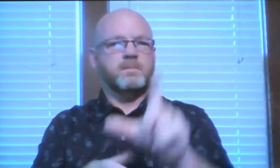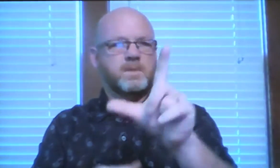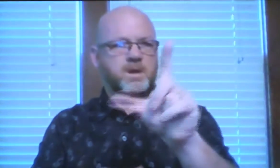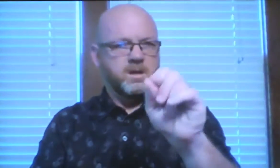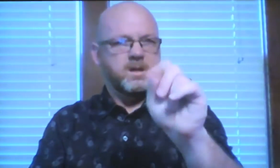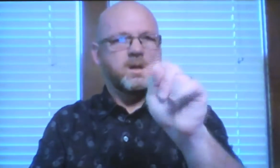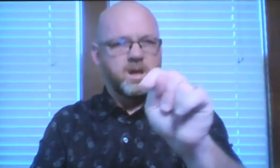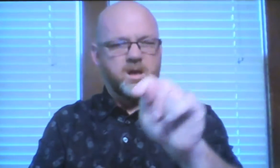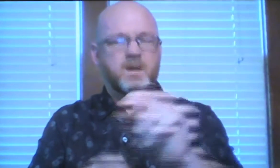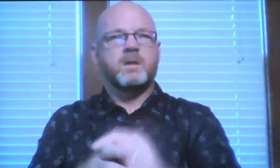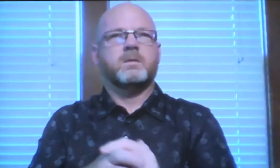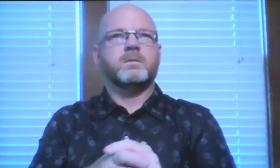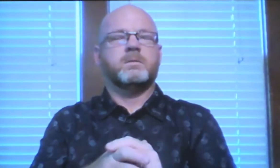about a man named Lot.